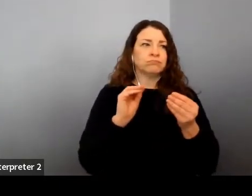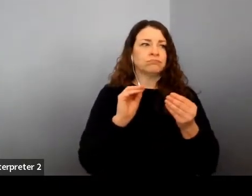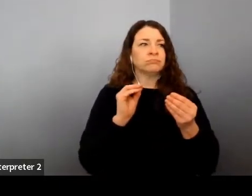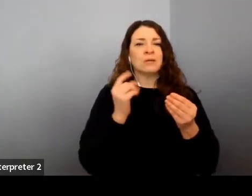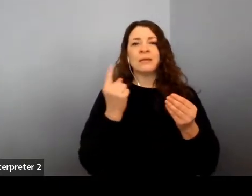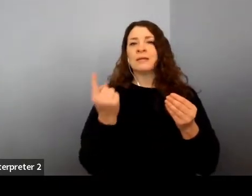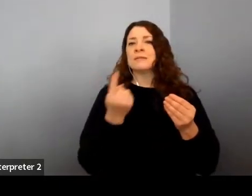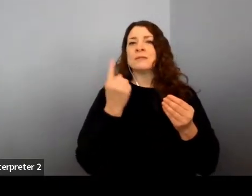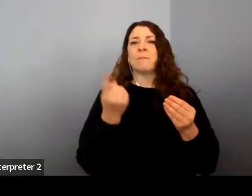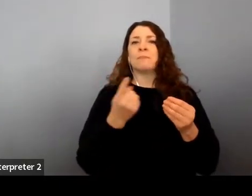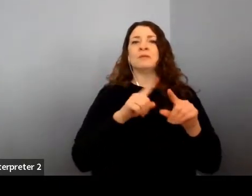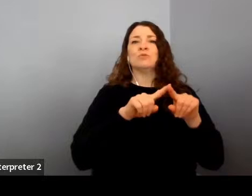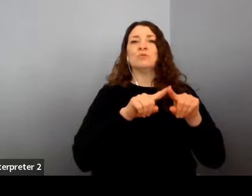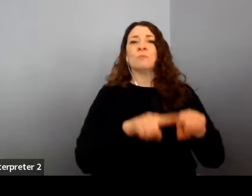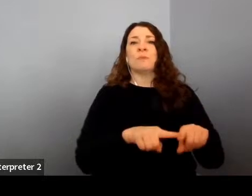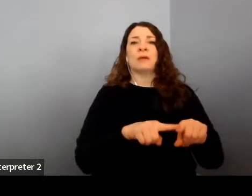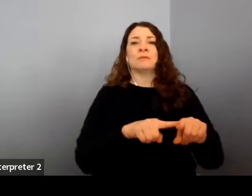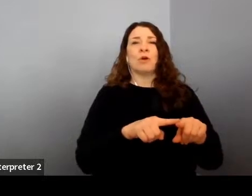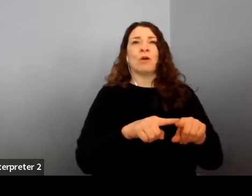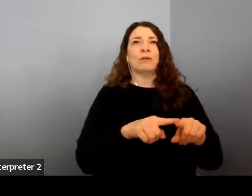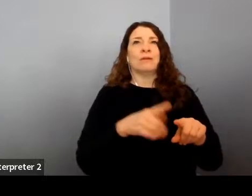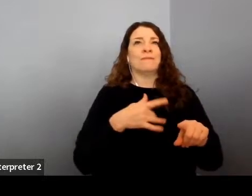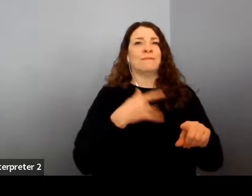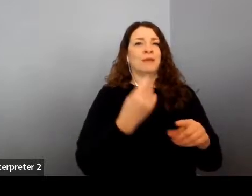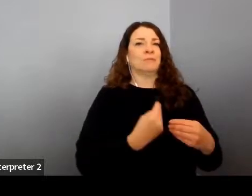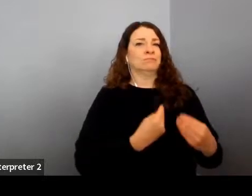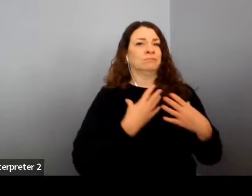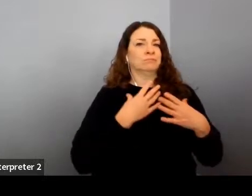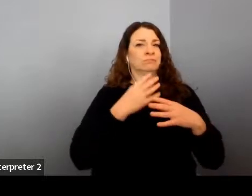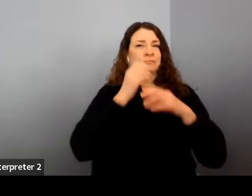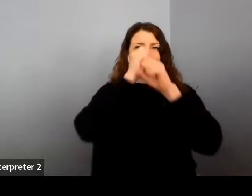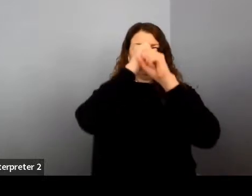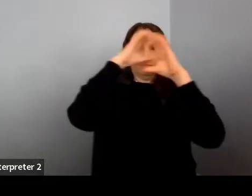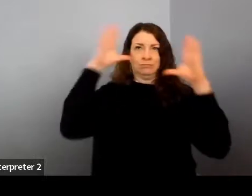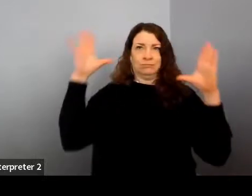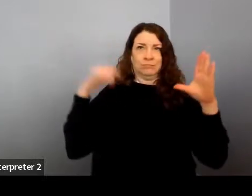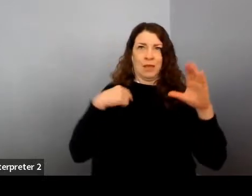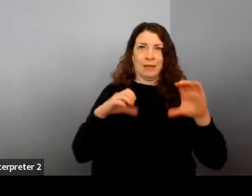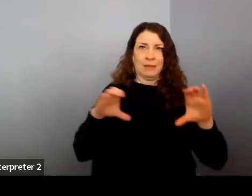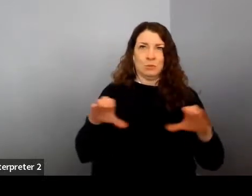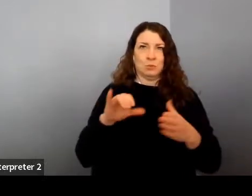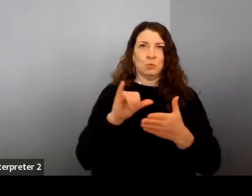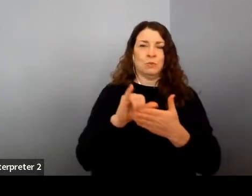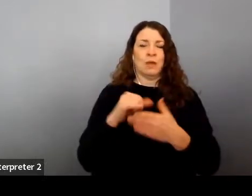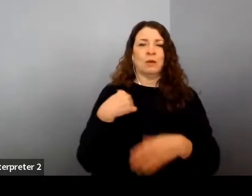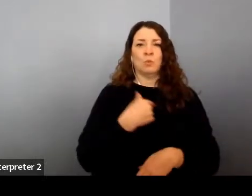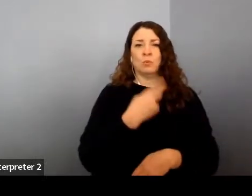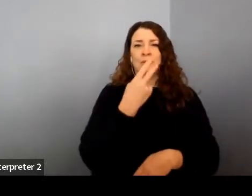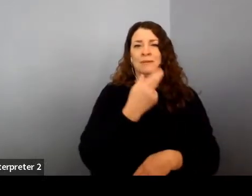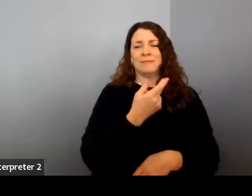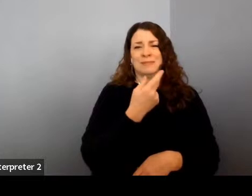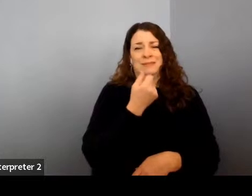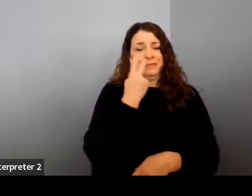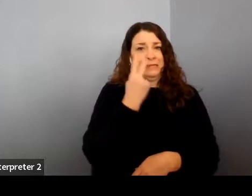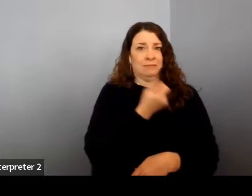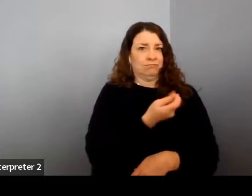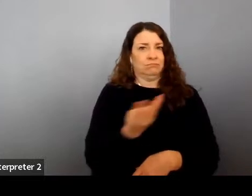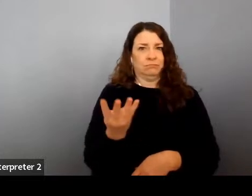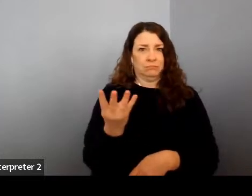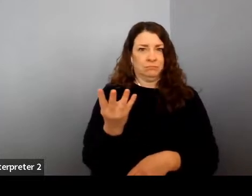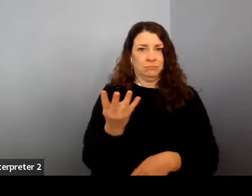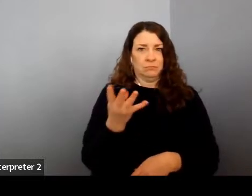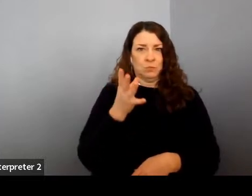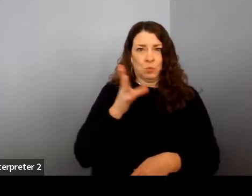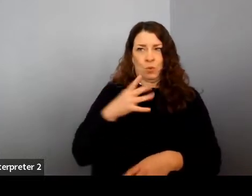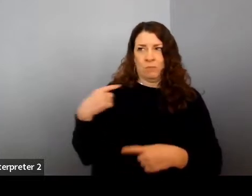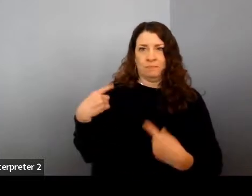something to anchor my own image on. And I realized how few we've seen in these roles historically. And I made a commitment to myself